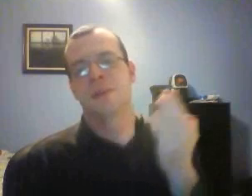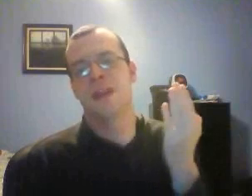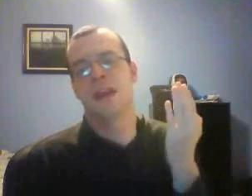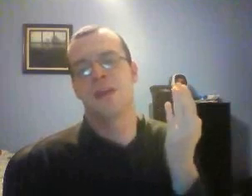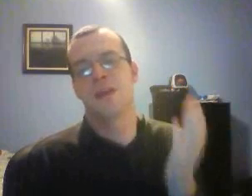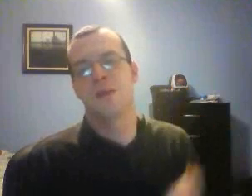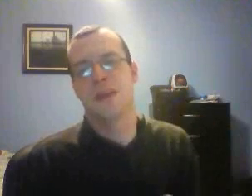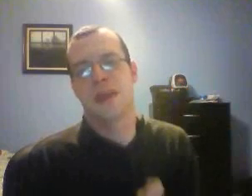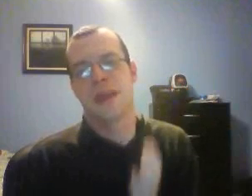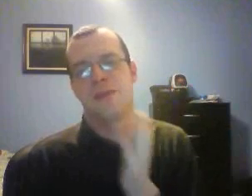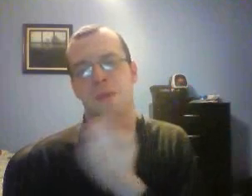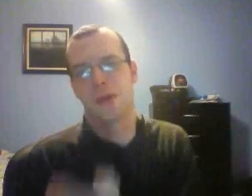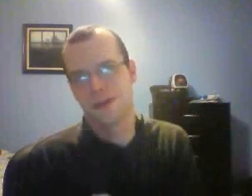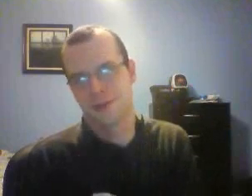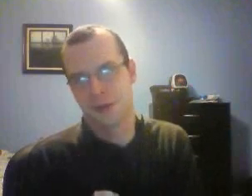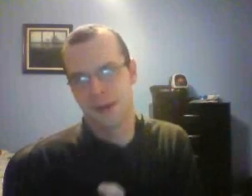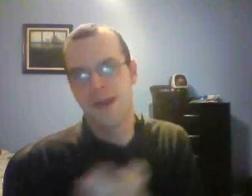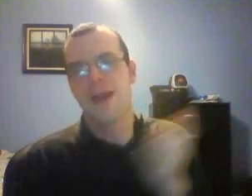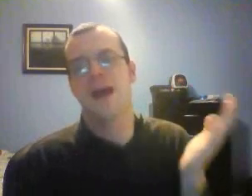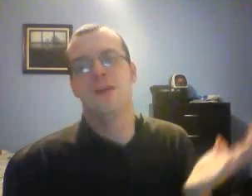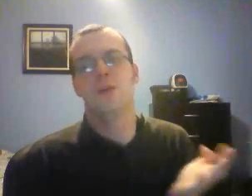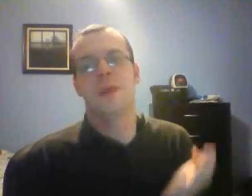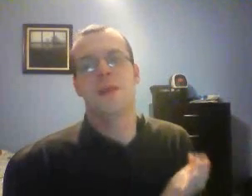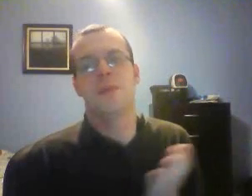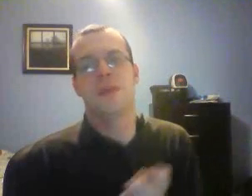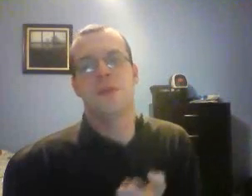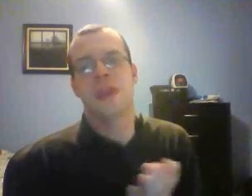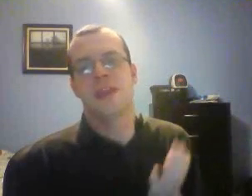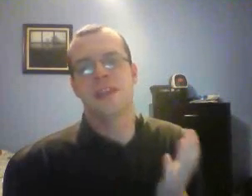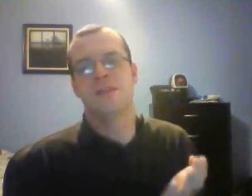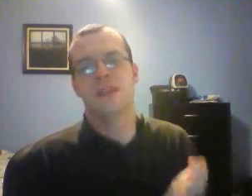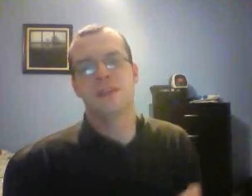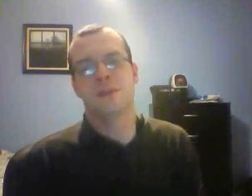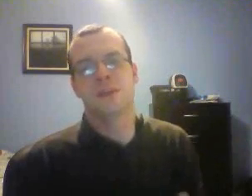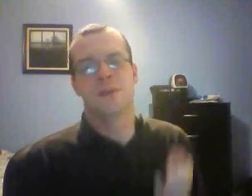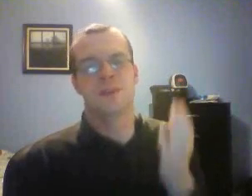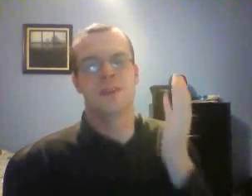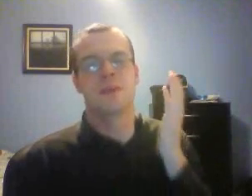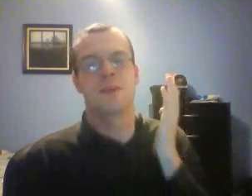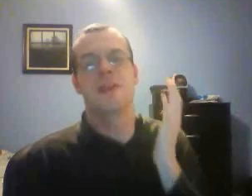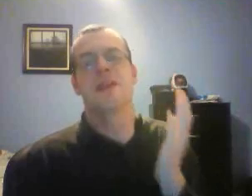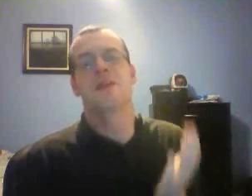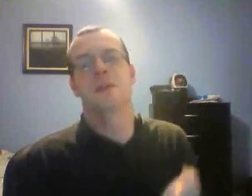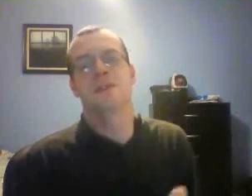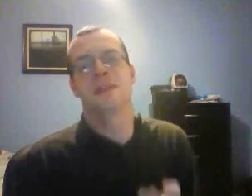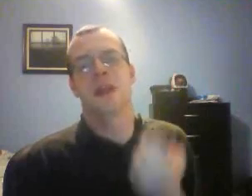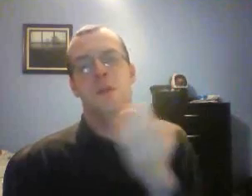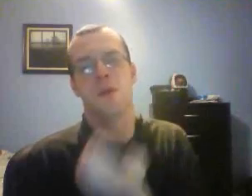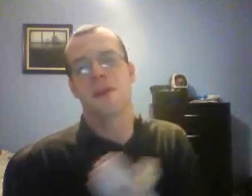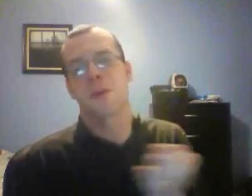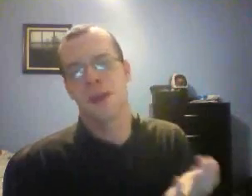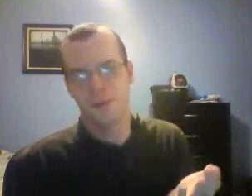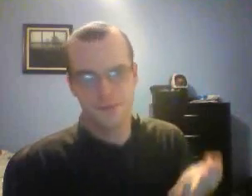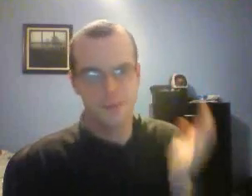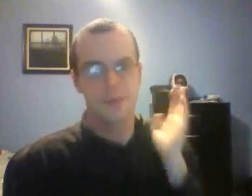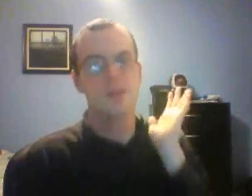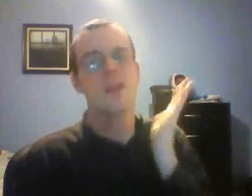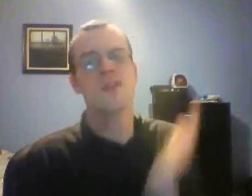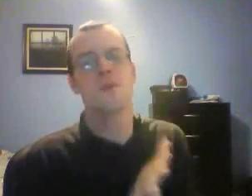emanating out of the U.K. and the roster that will make up the U.K. TV series. But it's going to be really interesting. I will get around to